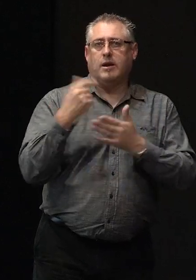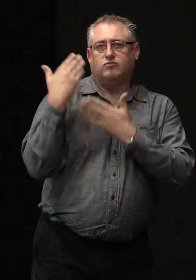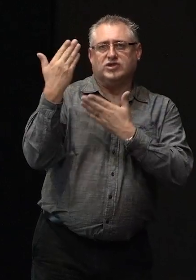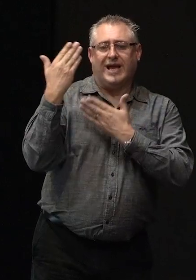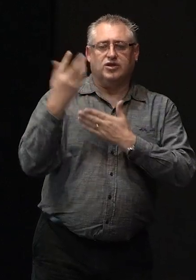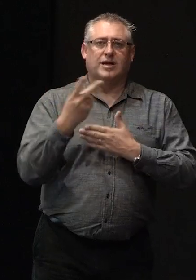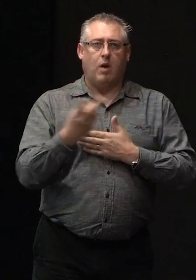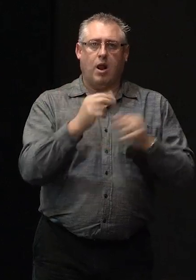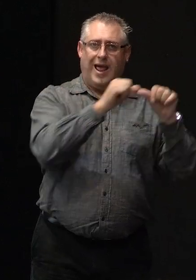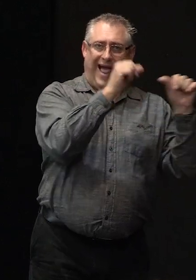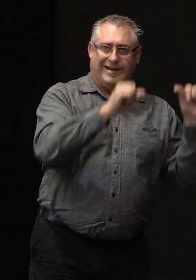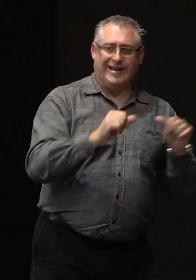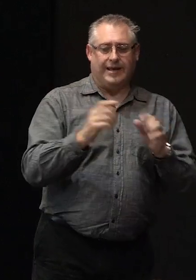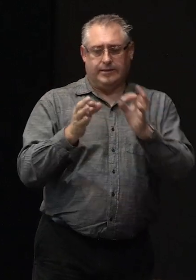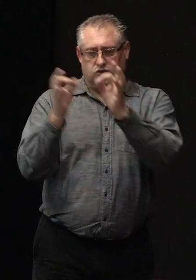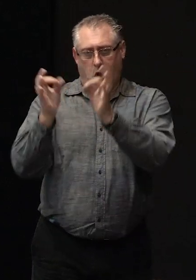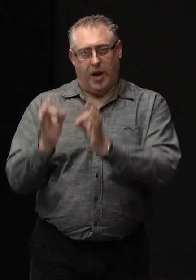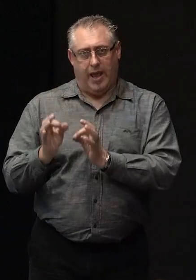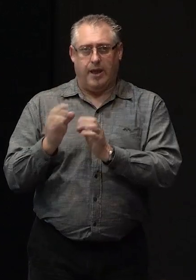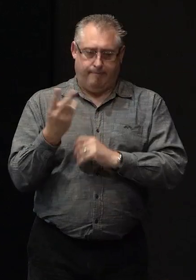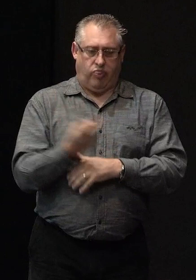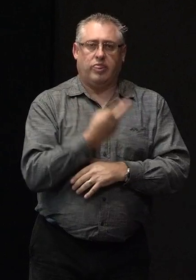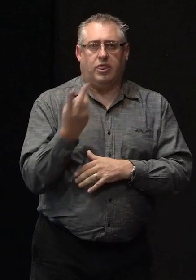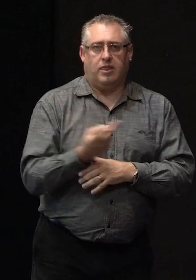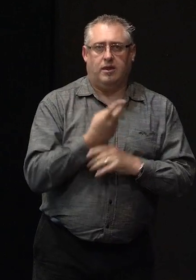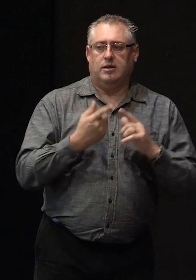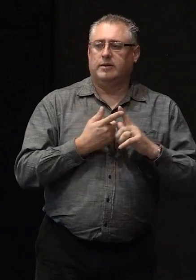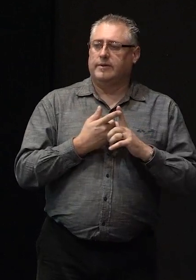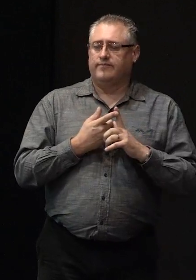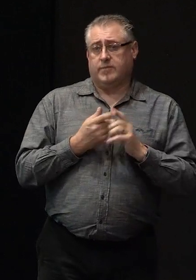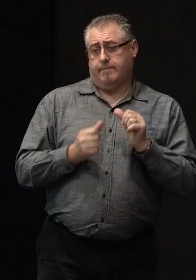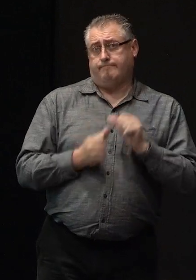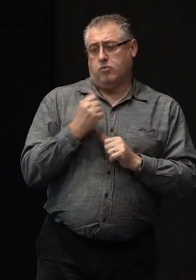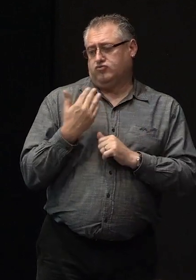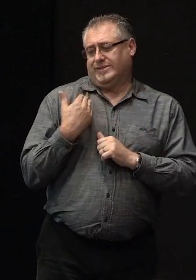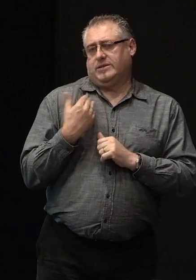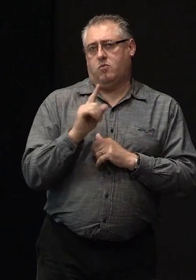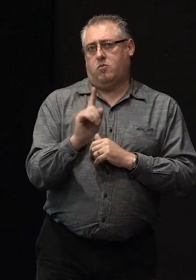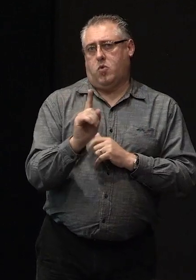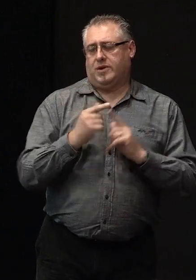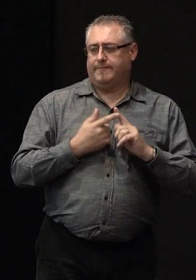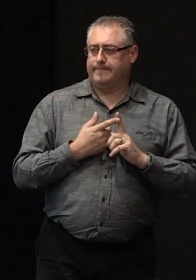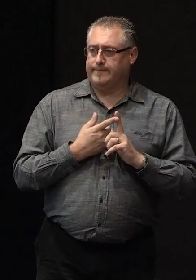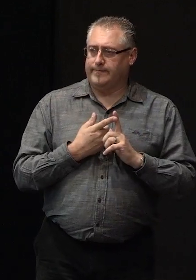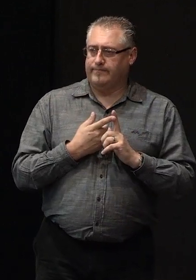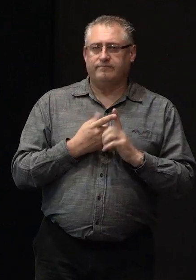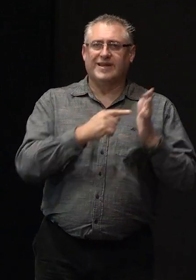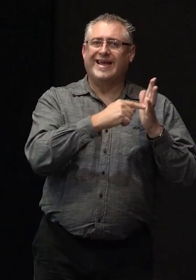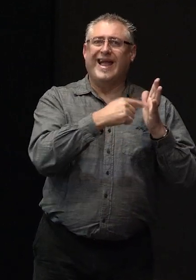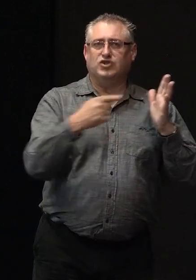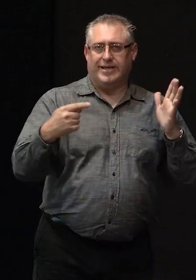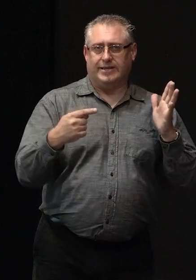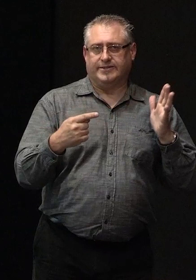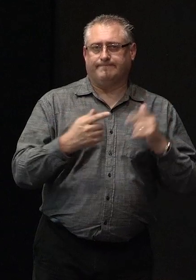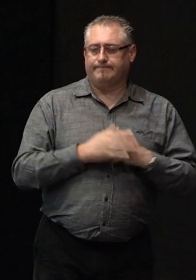to architects and designers and most recently we've done engineers as